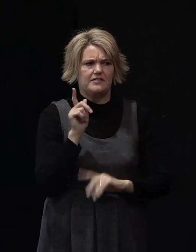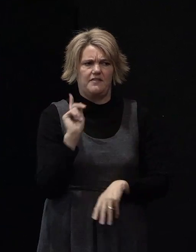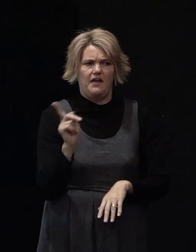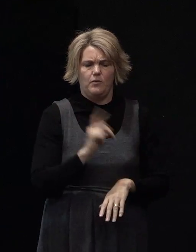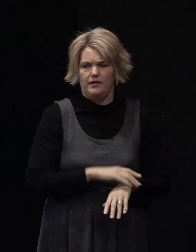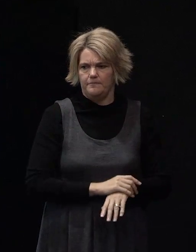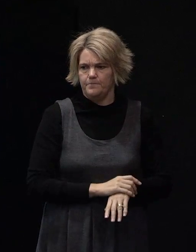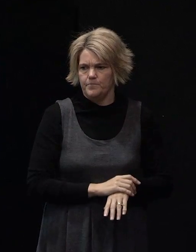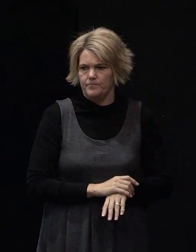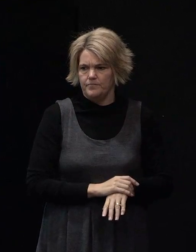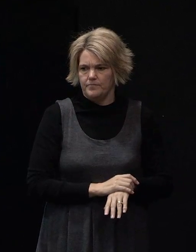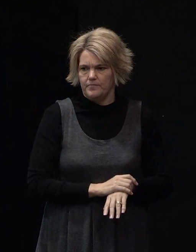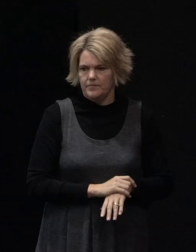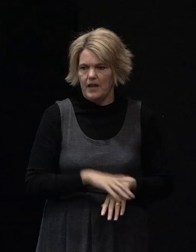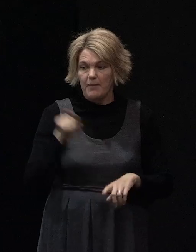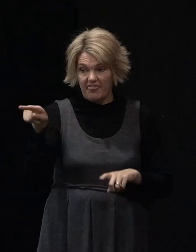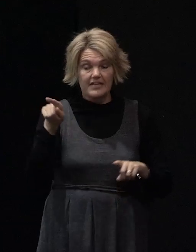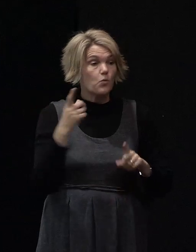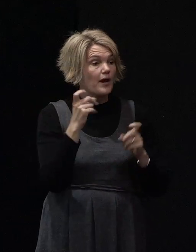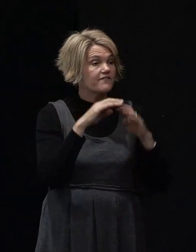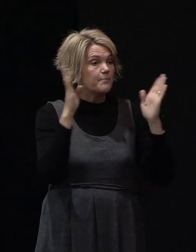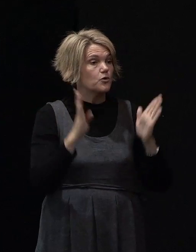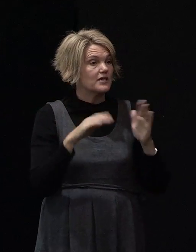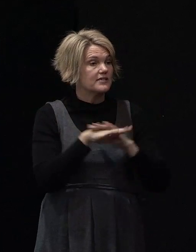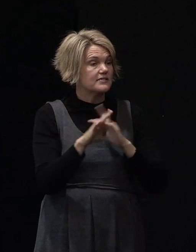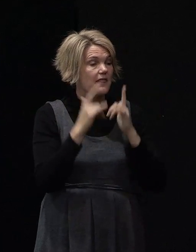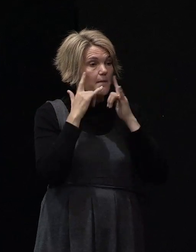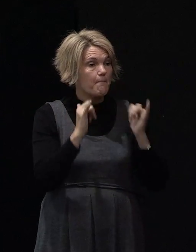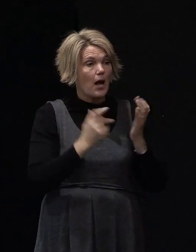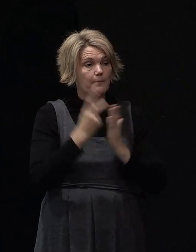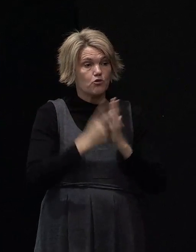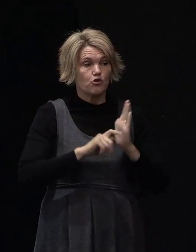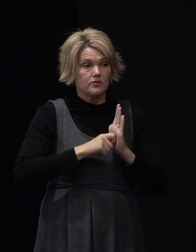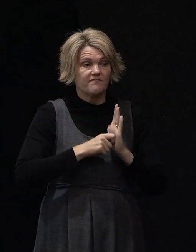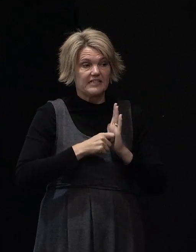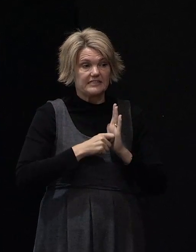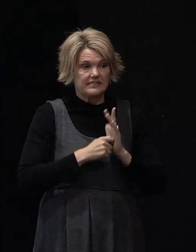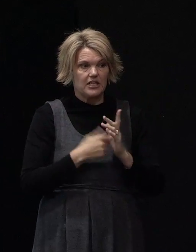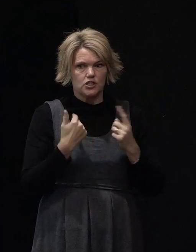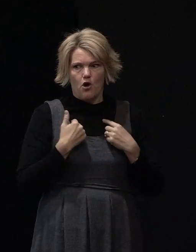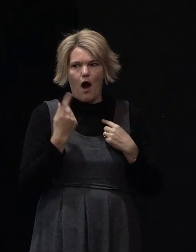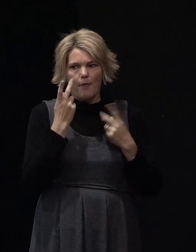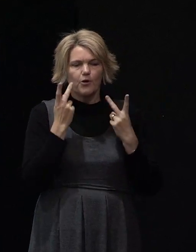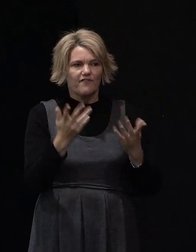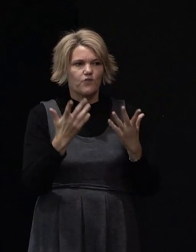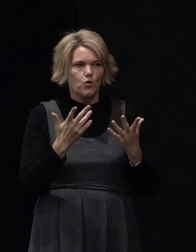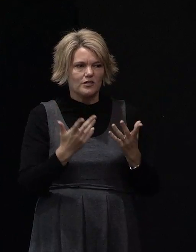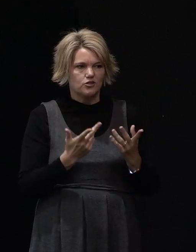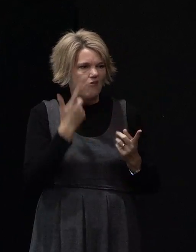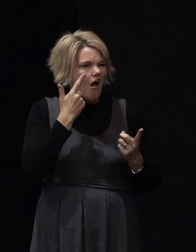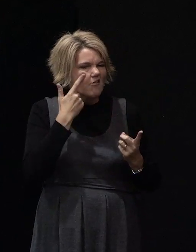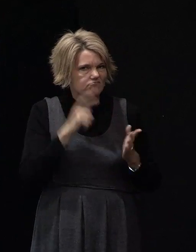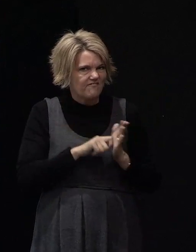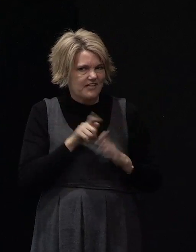of the buildings in the foundation repair pilot programme which is, I'm looking forward to having a crack at fixing that one. See how we go.